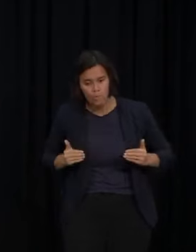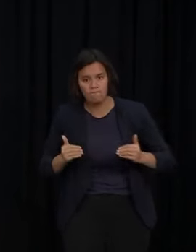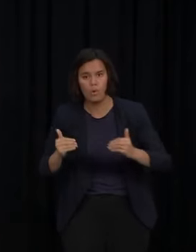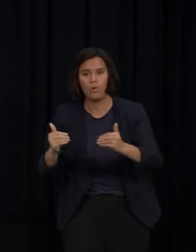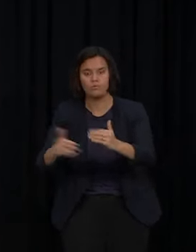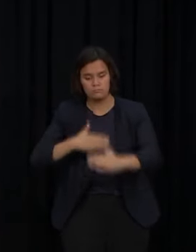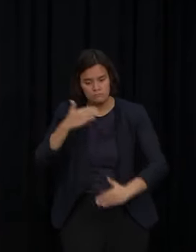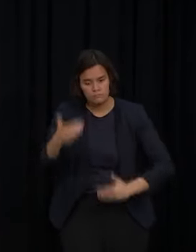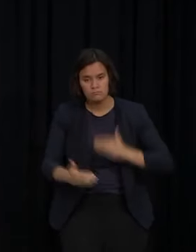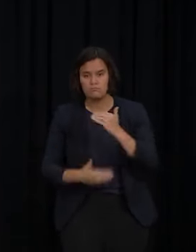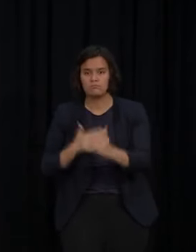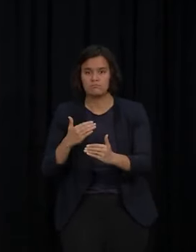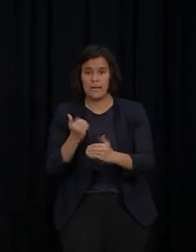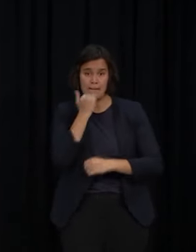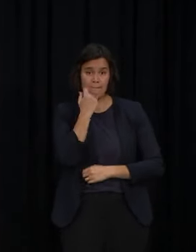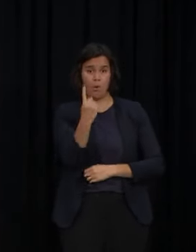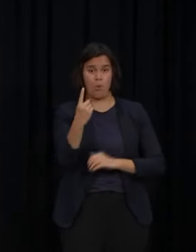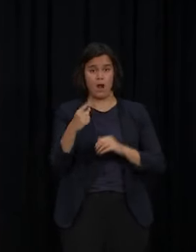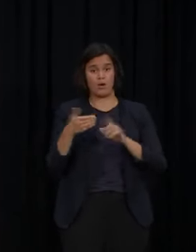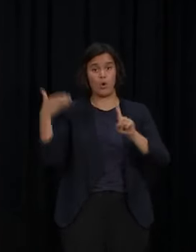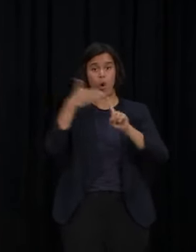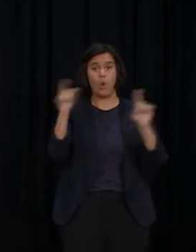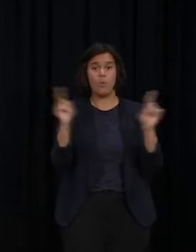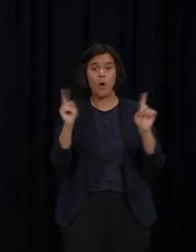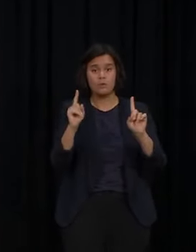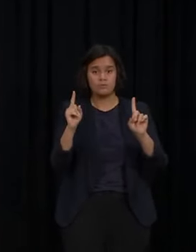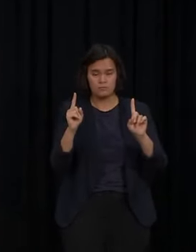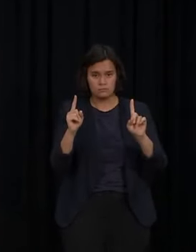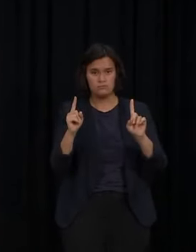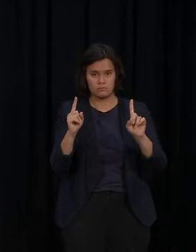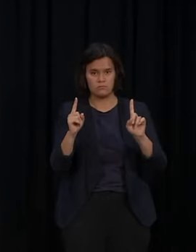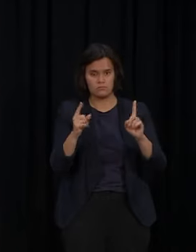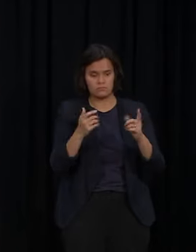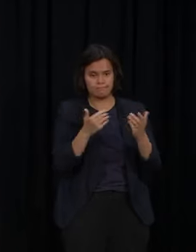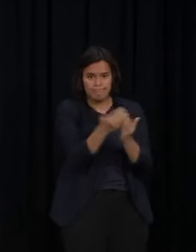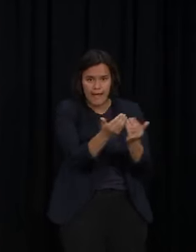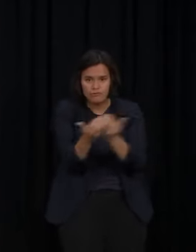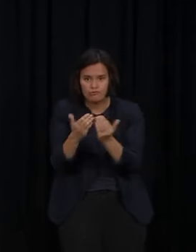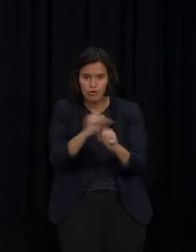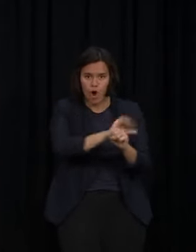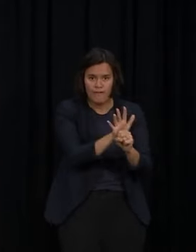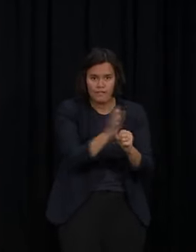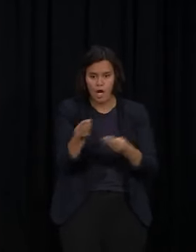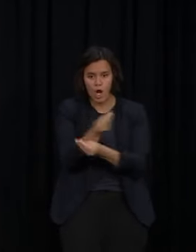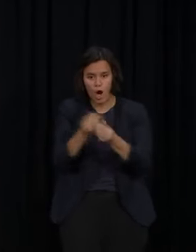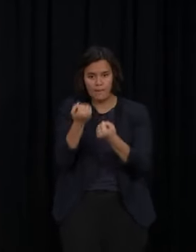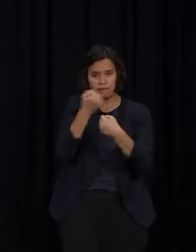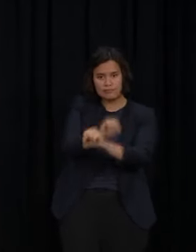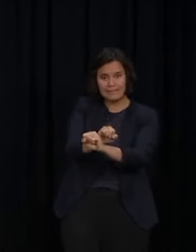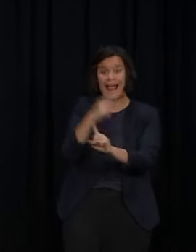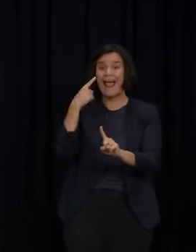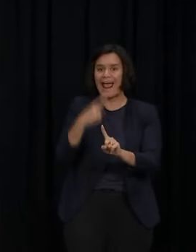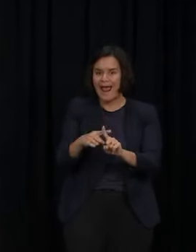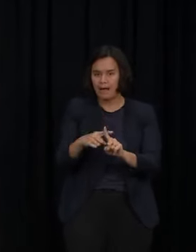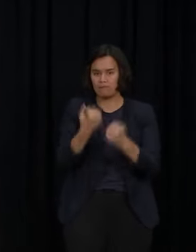our primary goal is to manage COVID with as few restrictions and accelerate our economic recovery while continuing to ensure that lives and